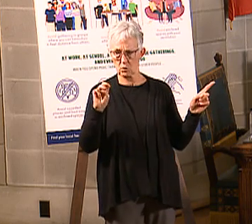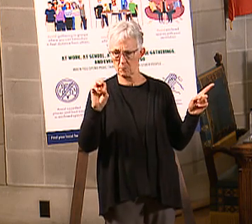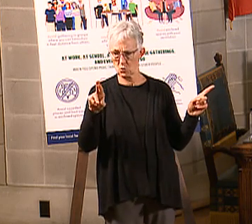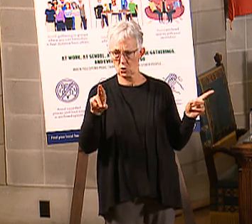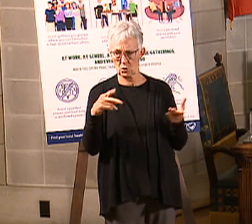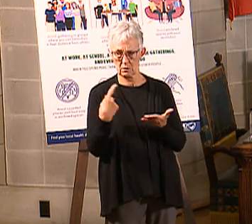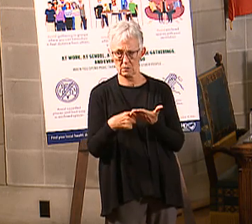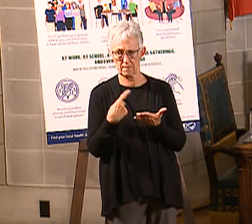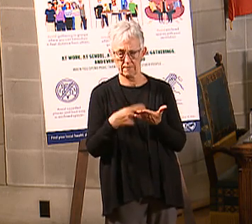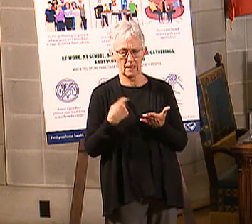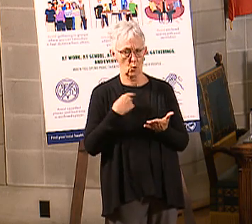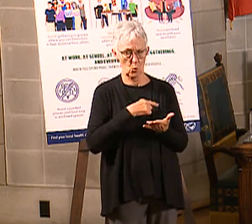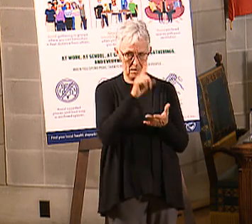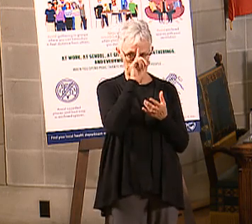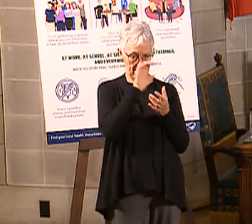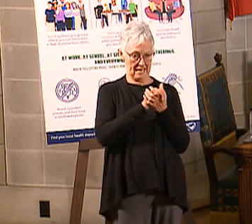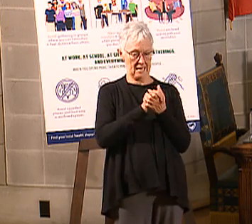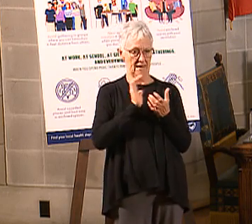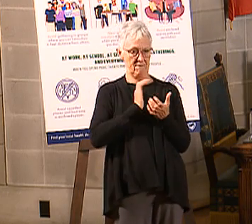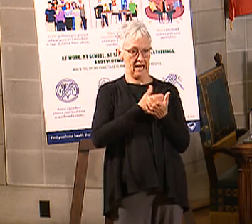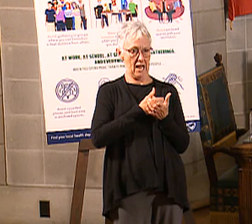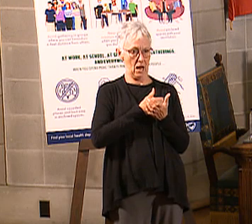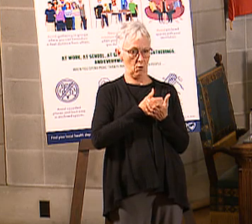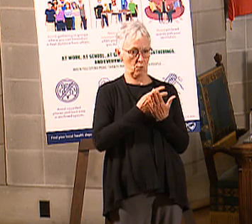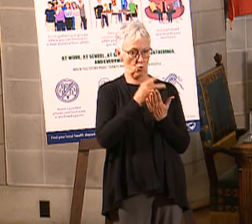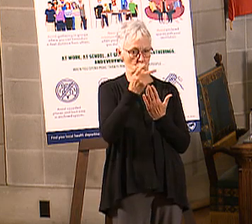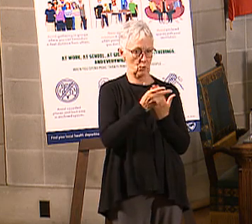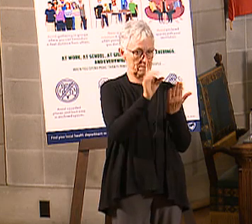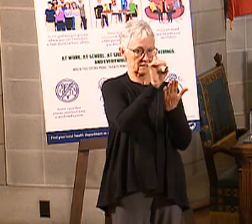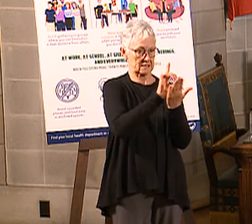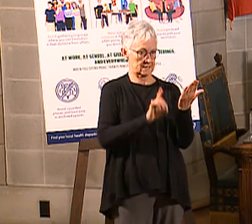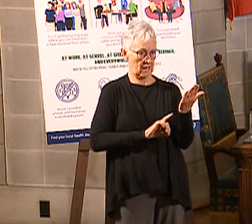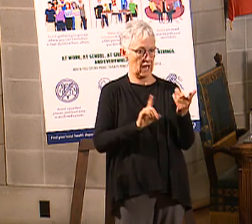program that will withstand any legal challenges that people have.